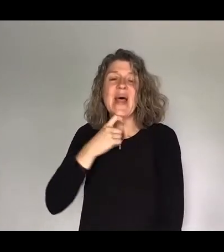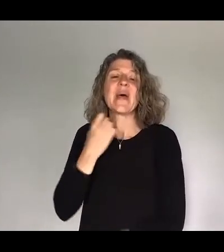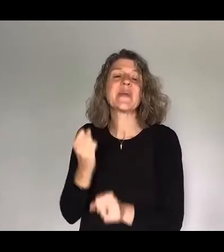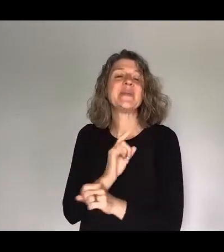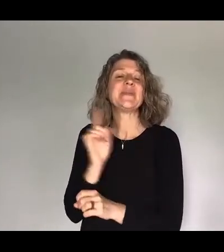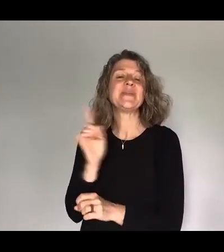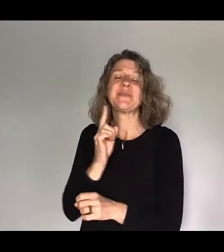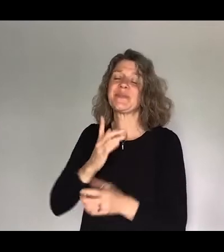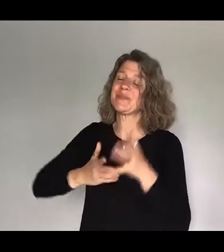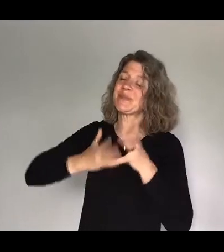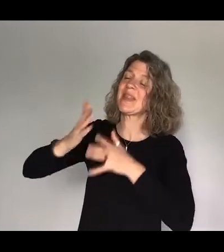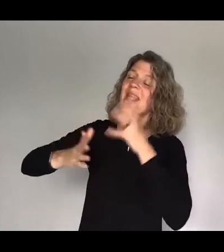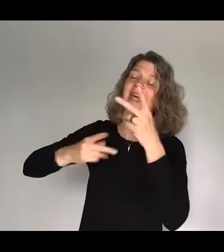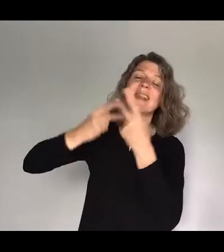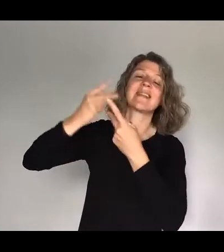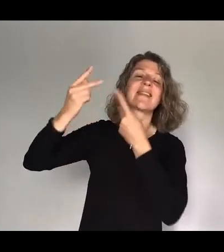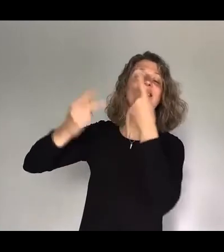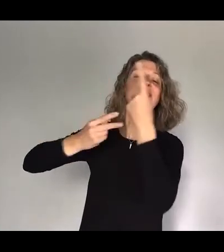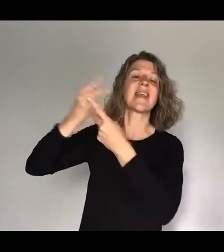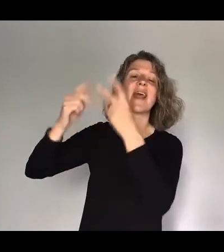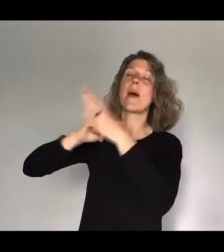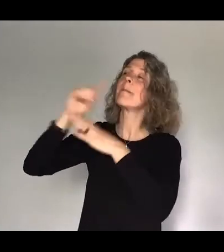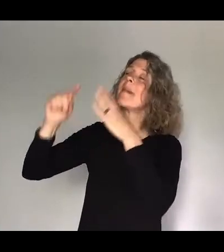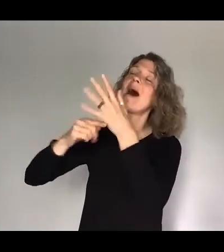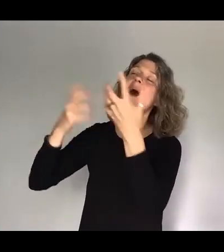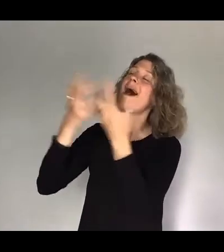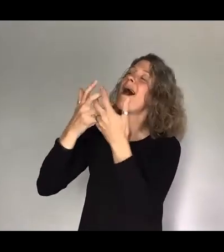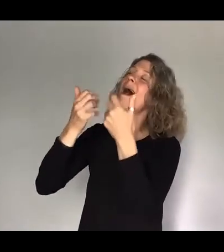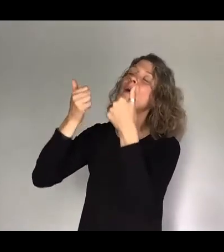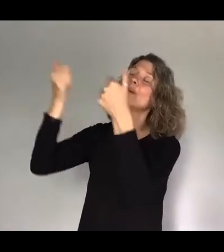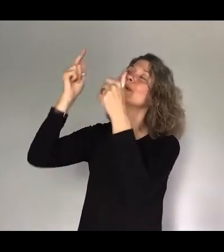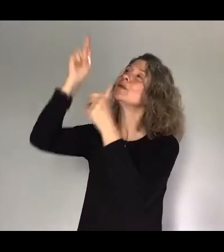will sing of the goodness of God